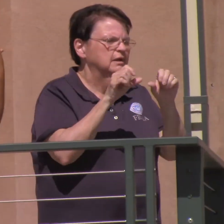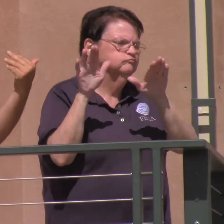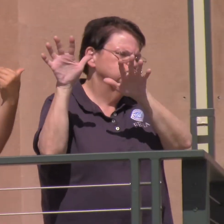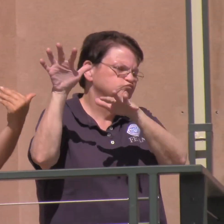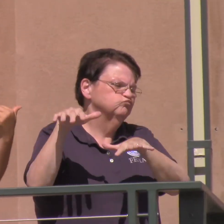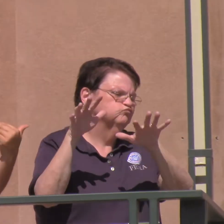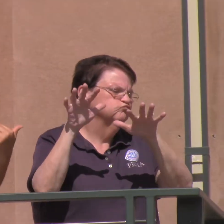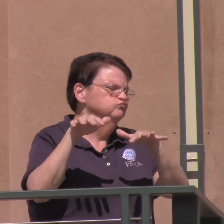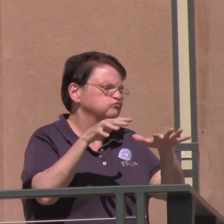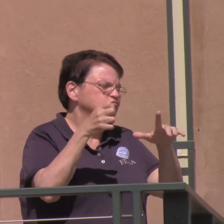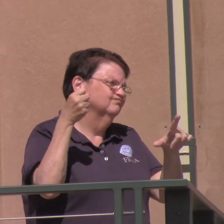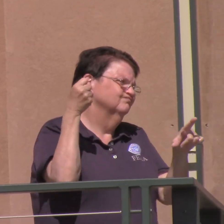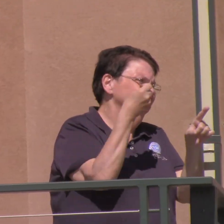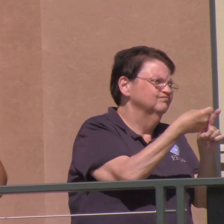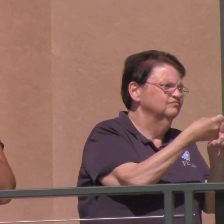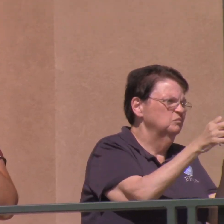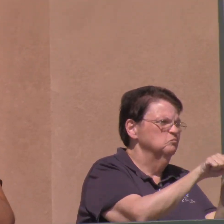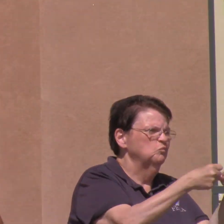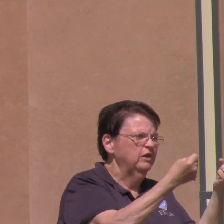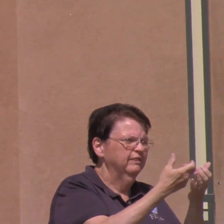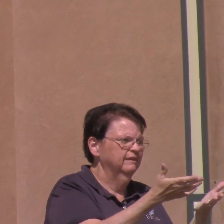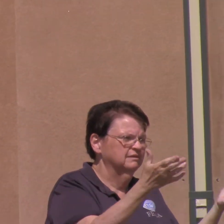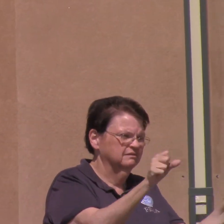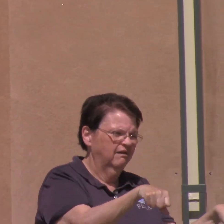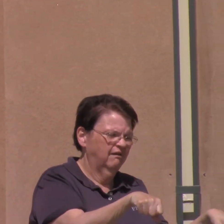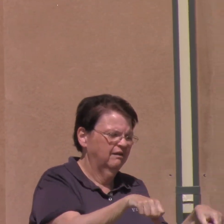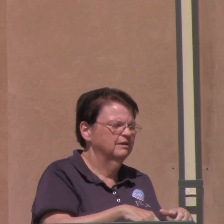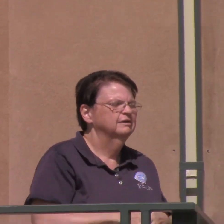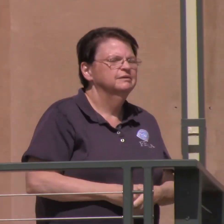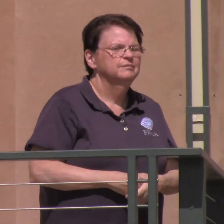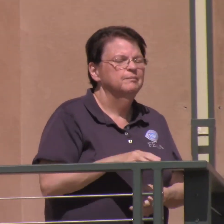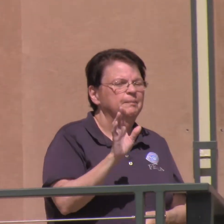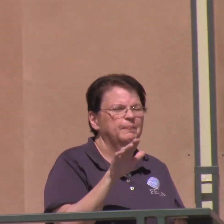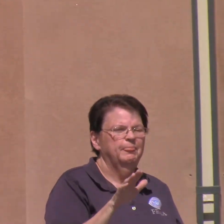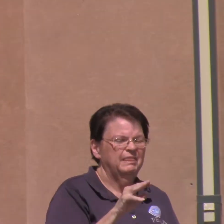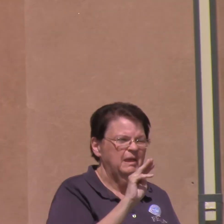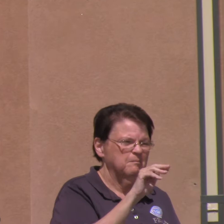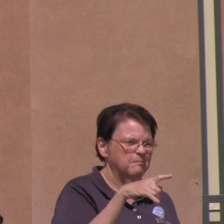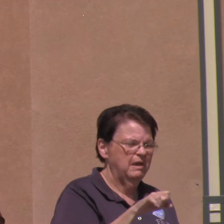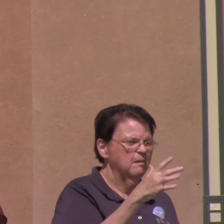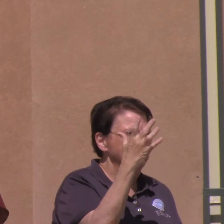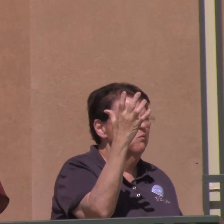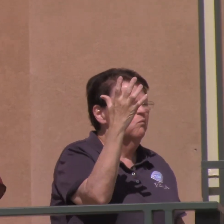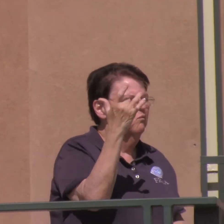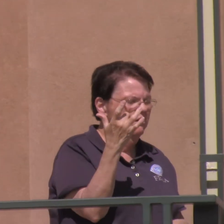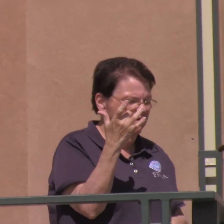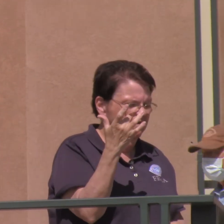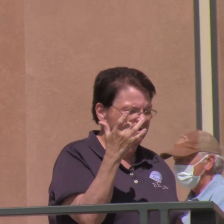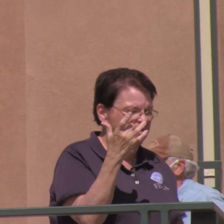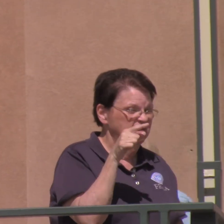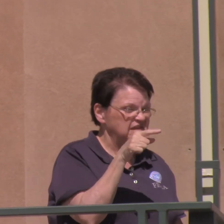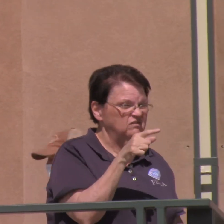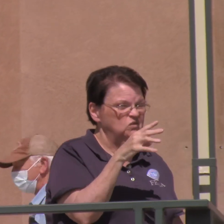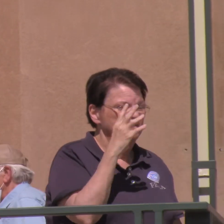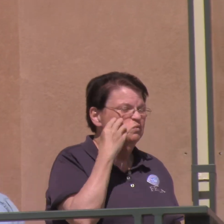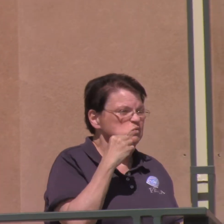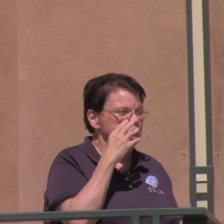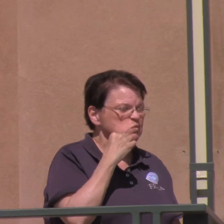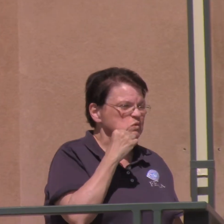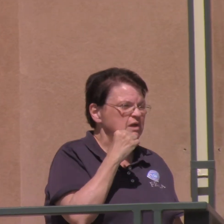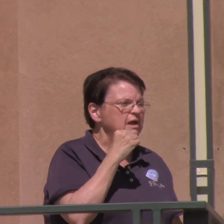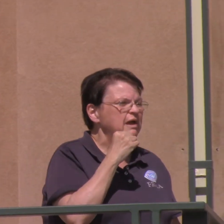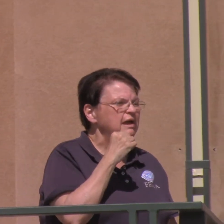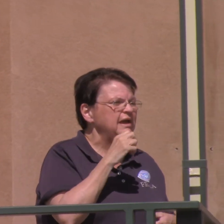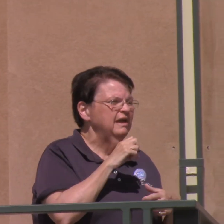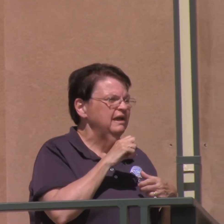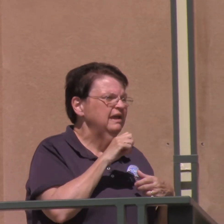pre-flood work. The second reason we're mapping is that if you end up sustaining damage and want to do